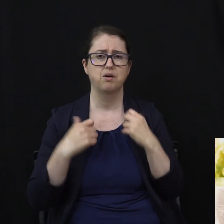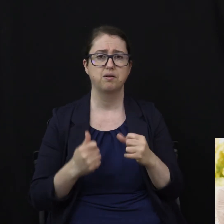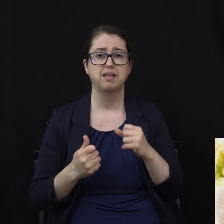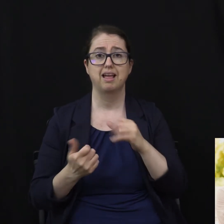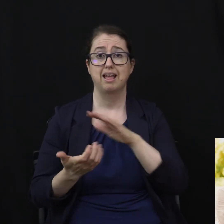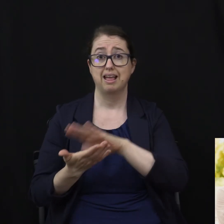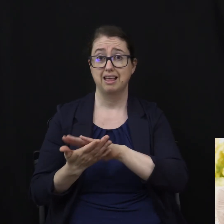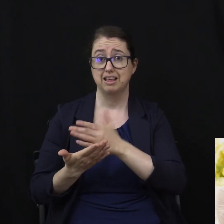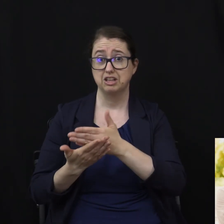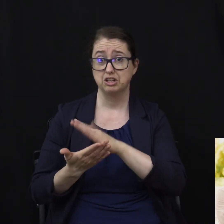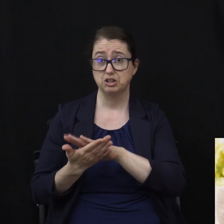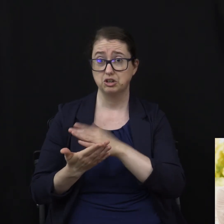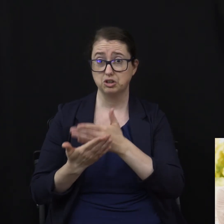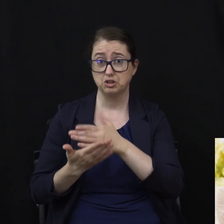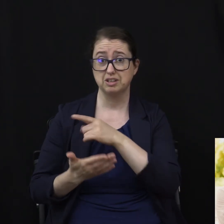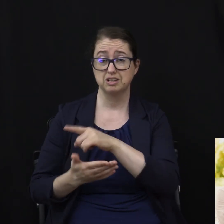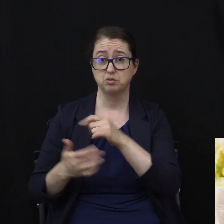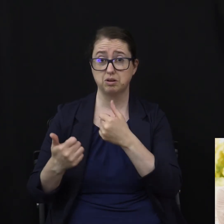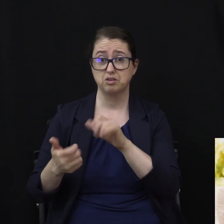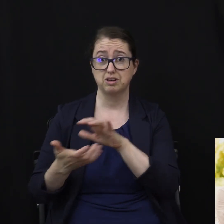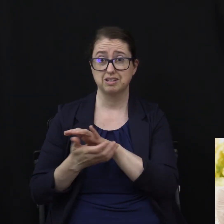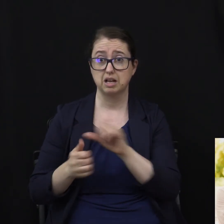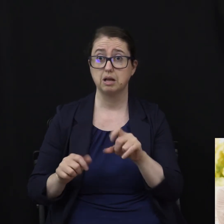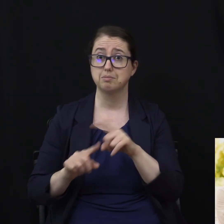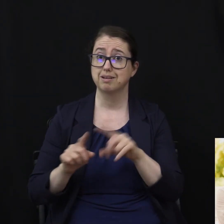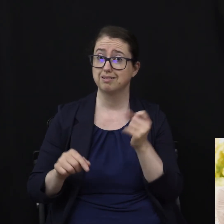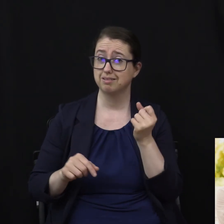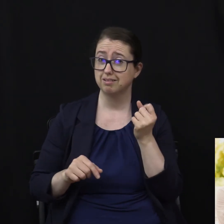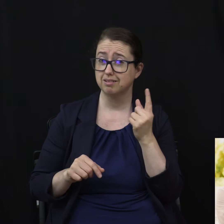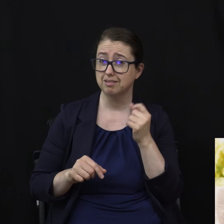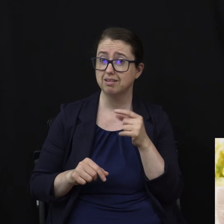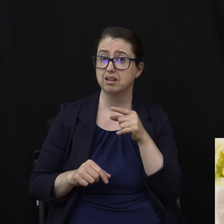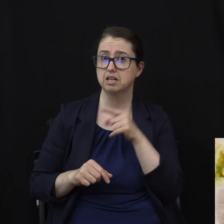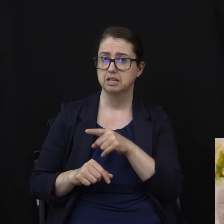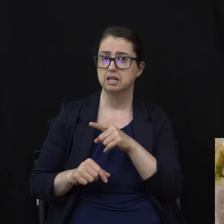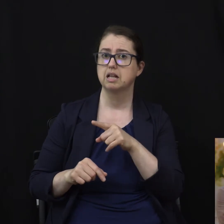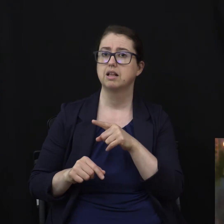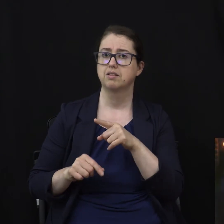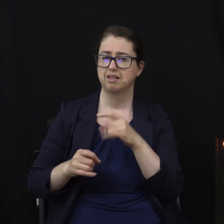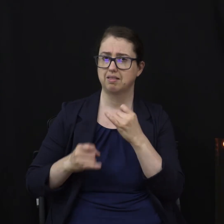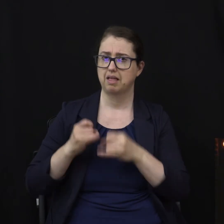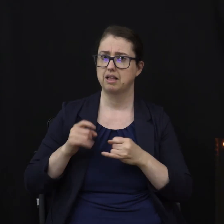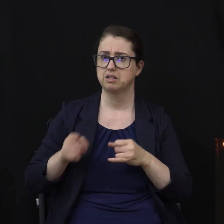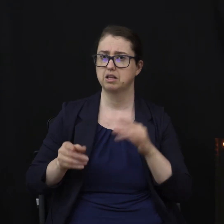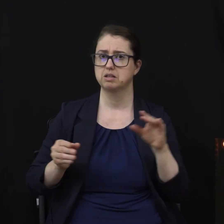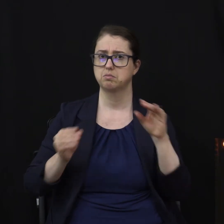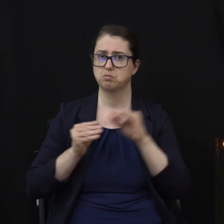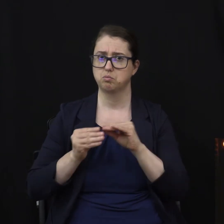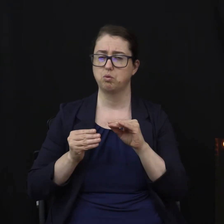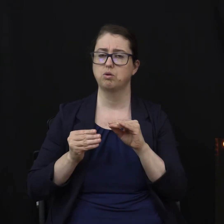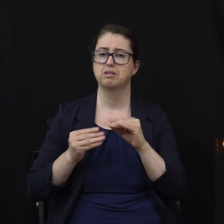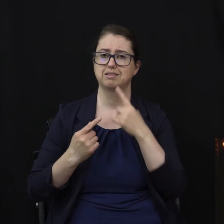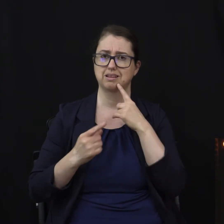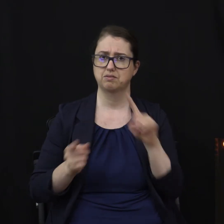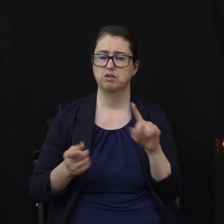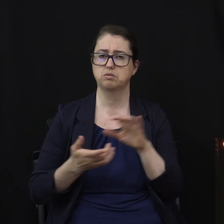but the latter is often more successful. Now, the E in New Start stands for